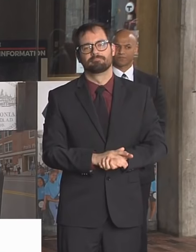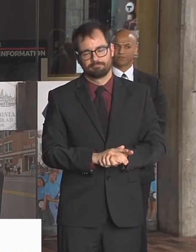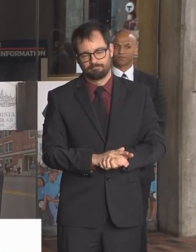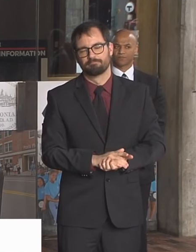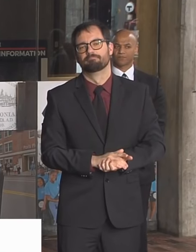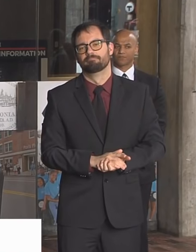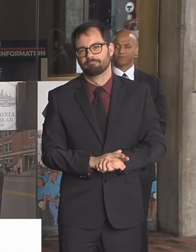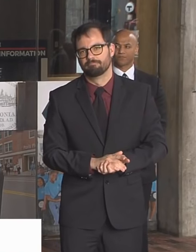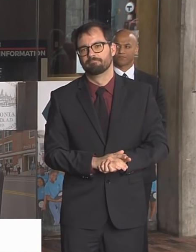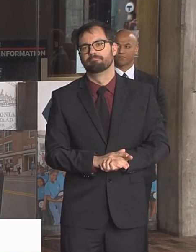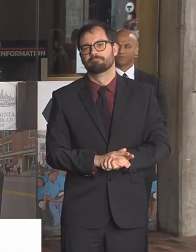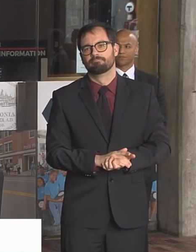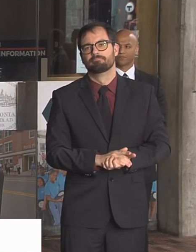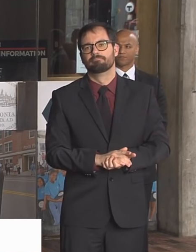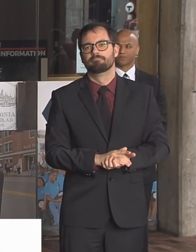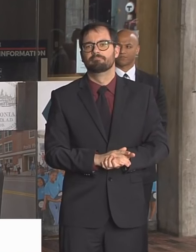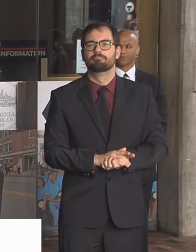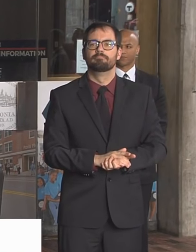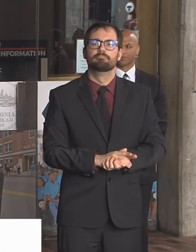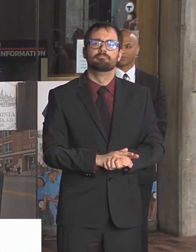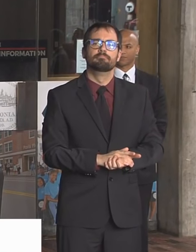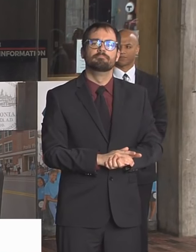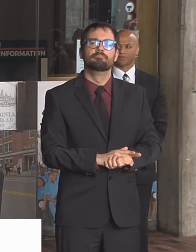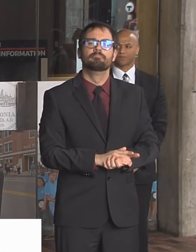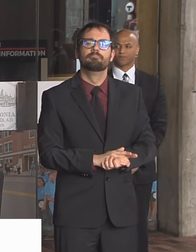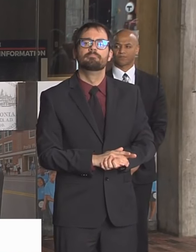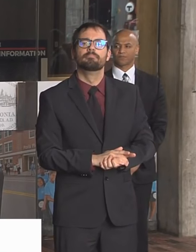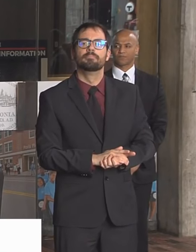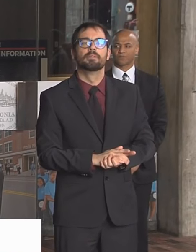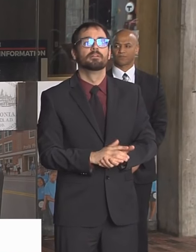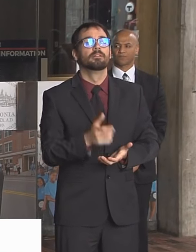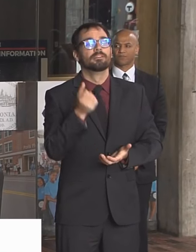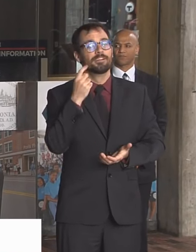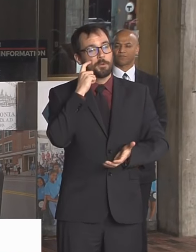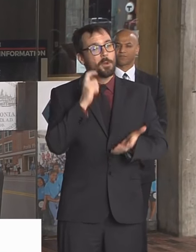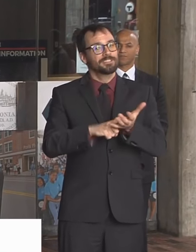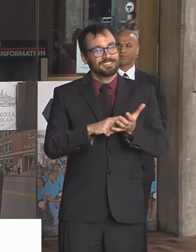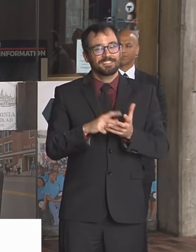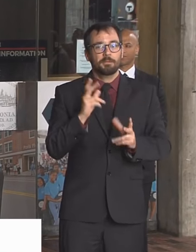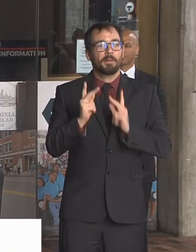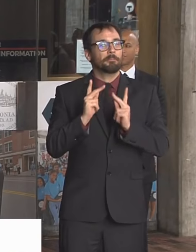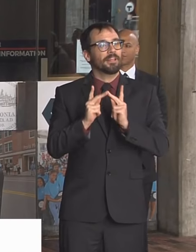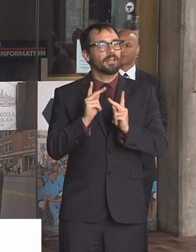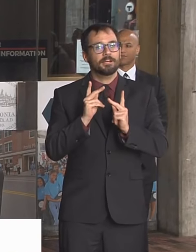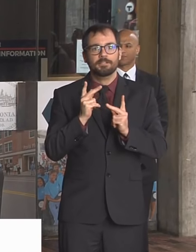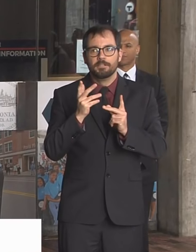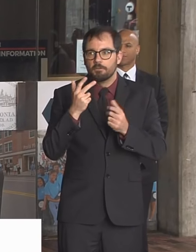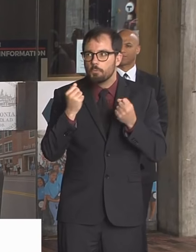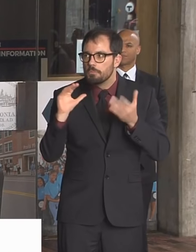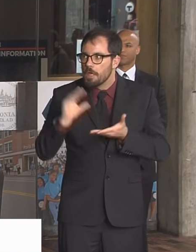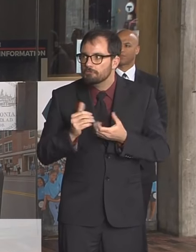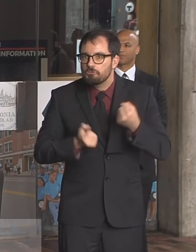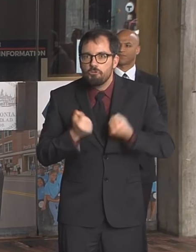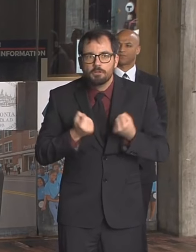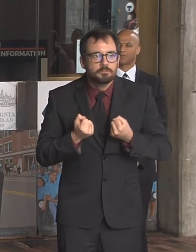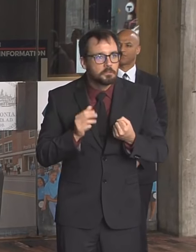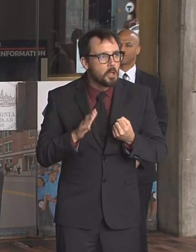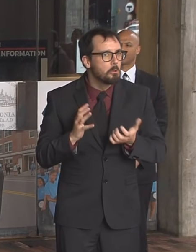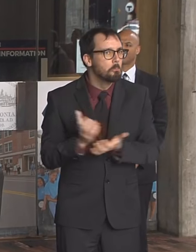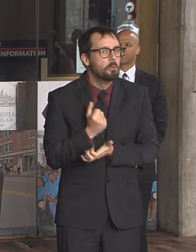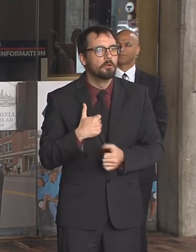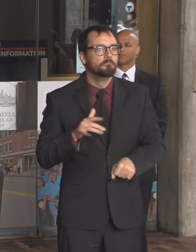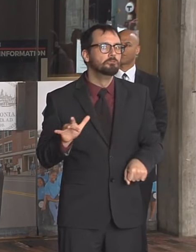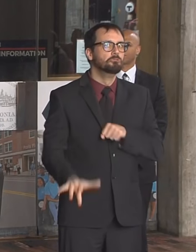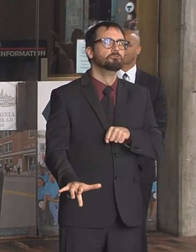seeing reports of car speeding. We've come a long way on road safety in our city. We're focused on saving